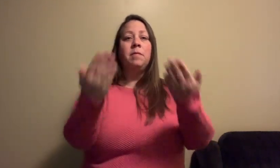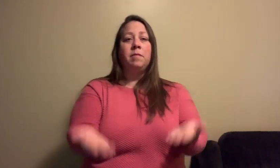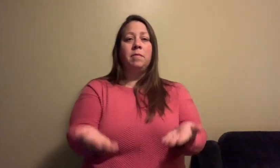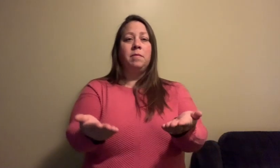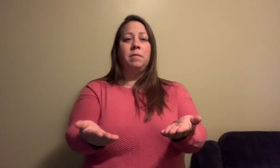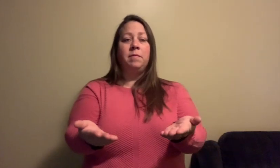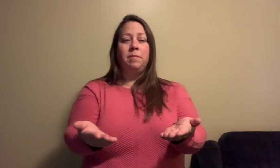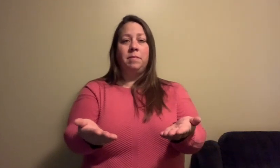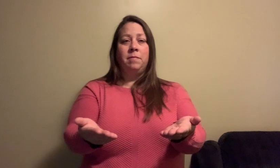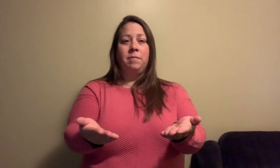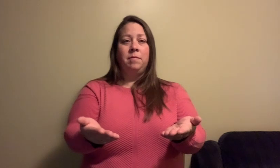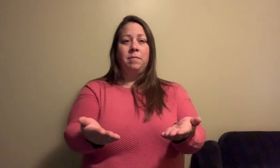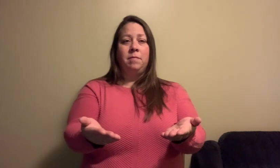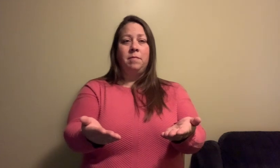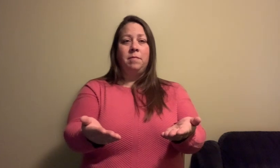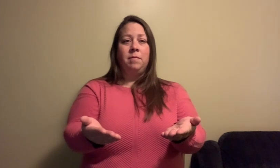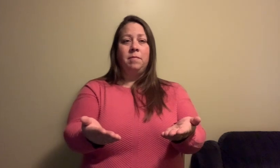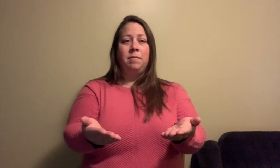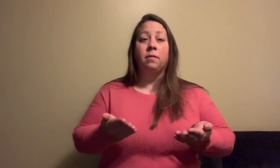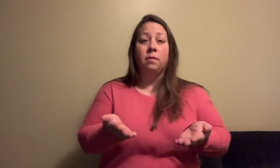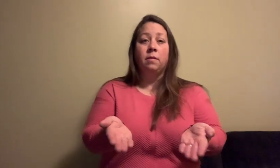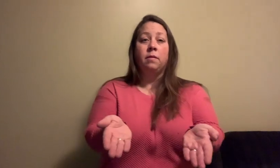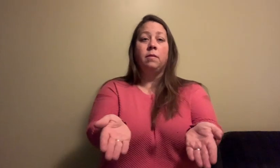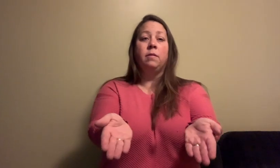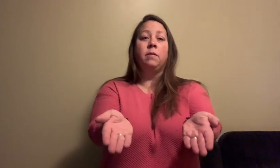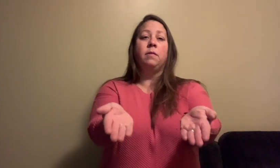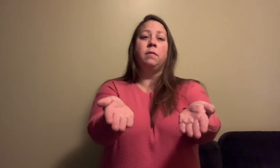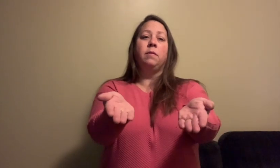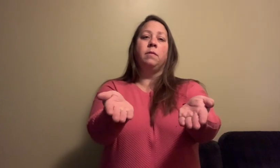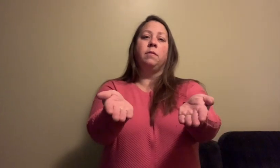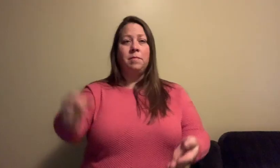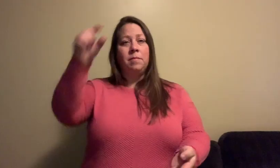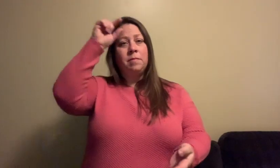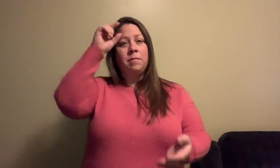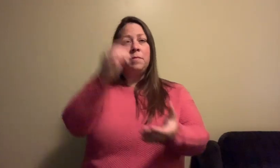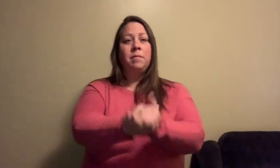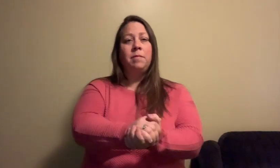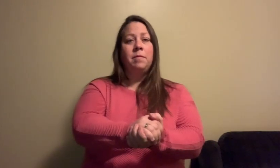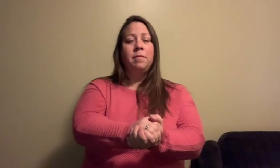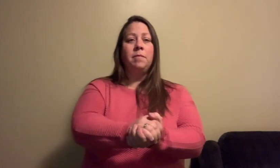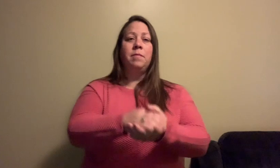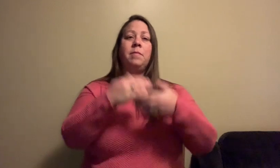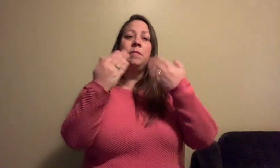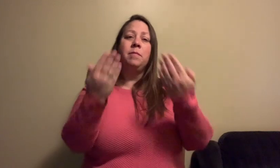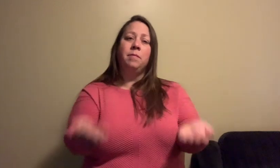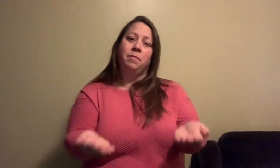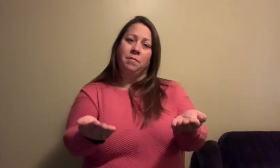into one pair of hands Put your faith into